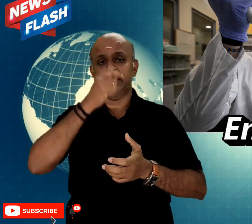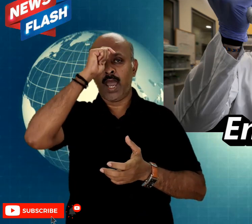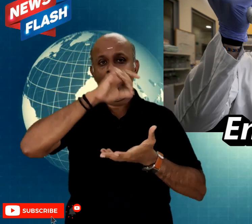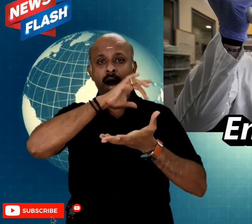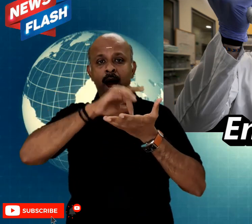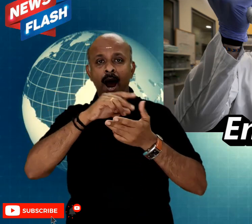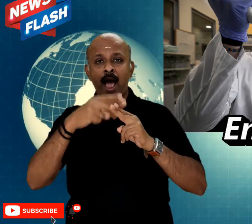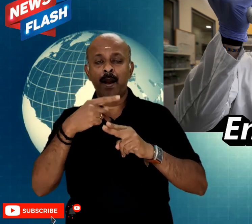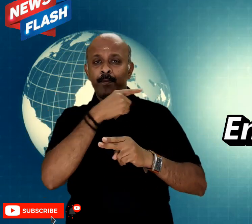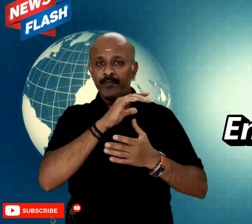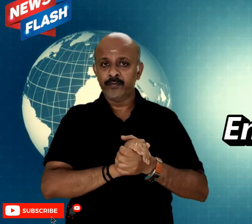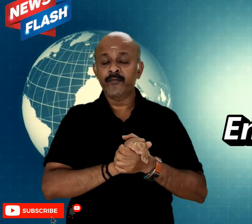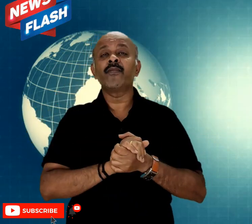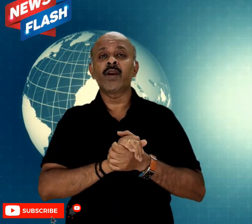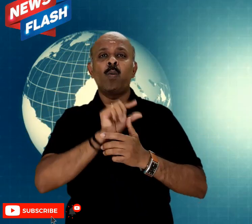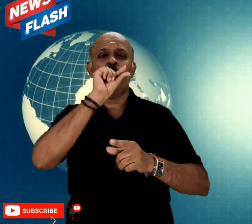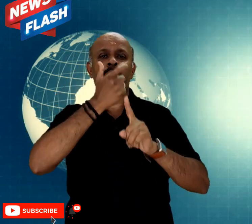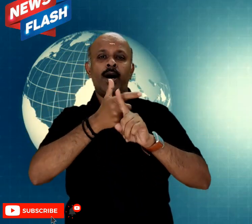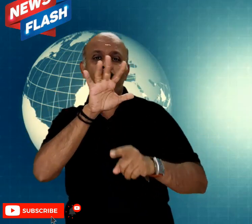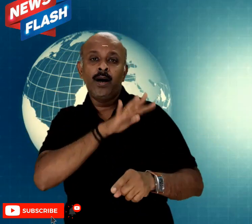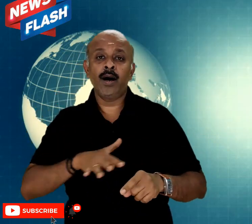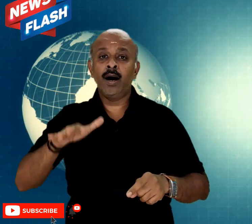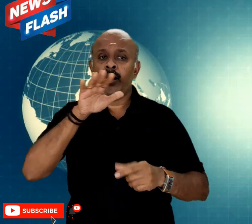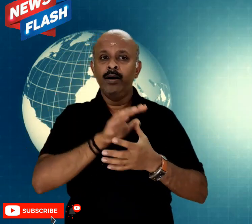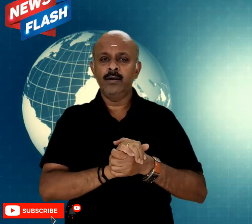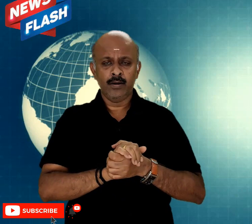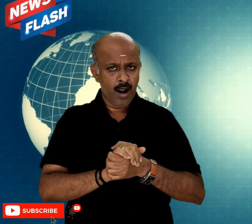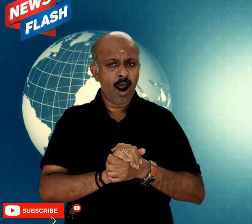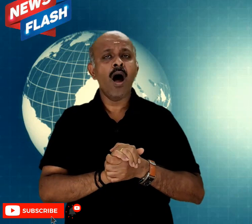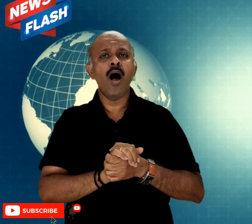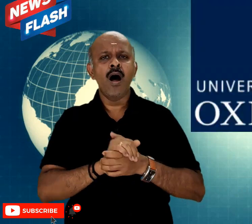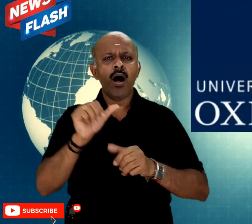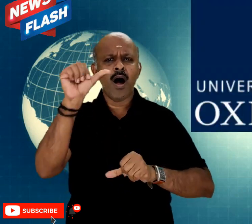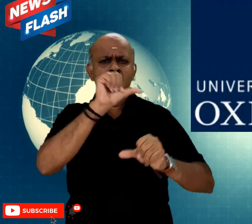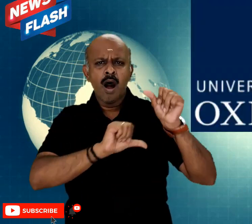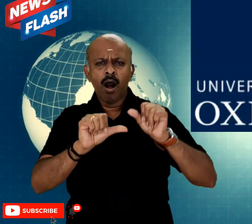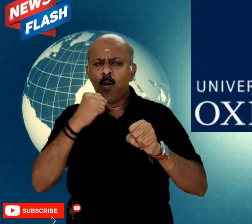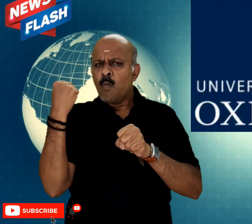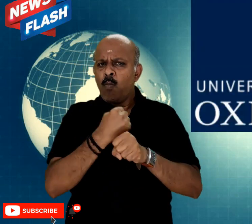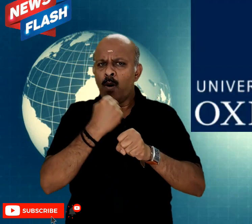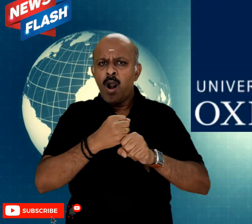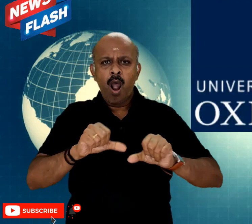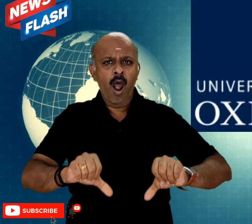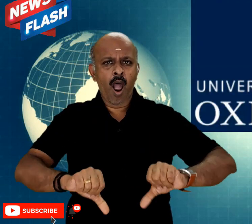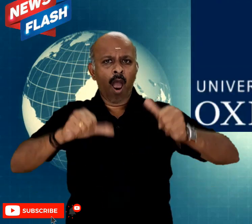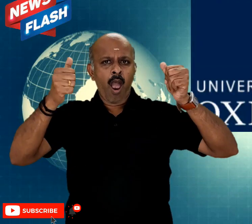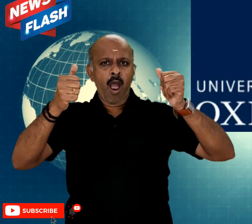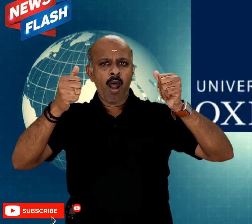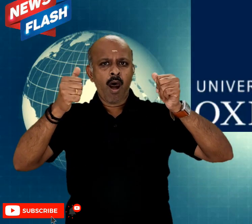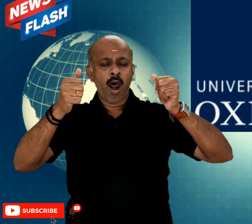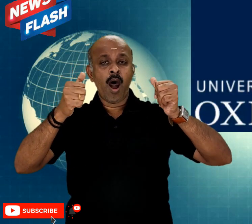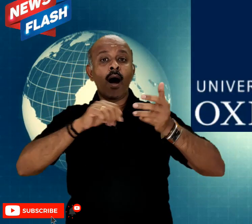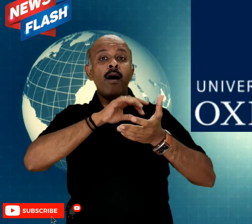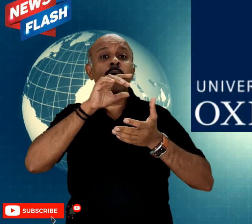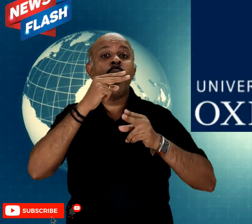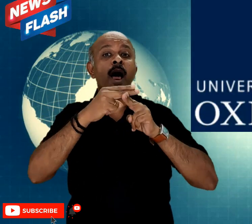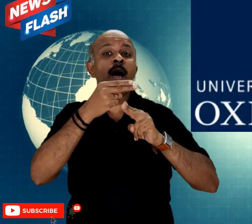But however, yesterday at England, Oxford University, one of the most